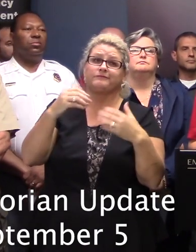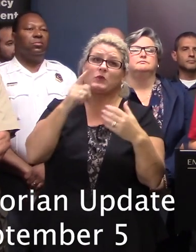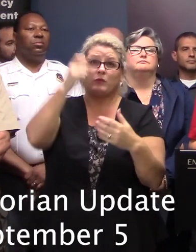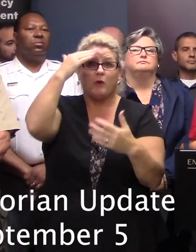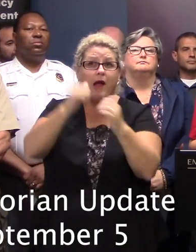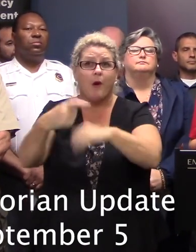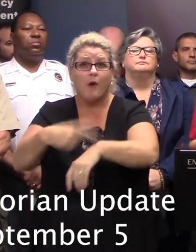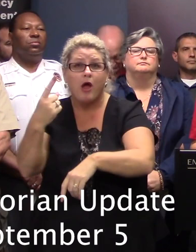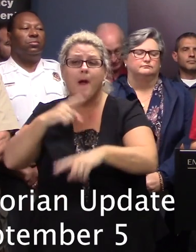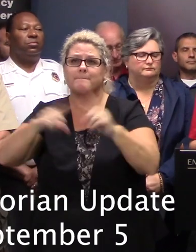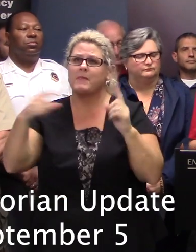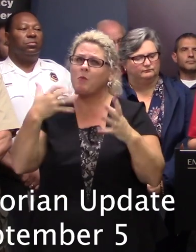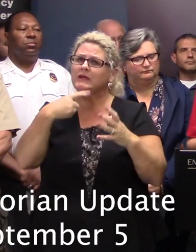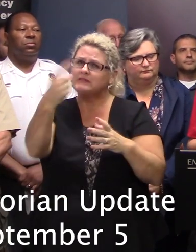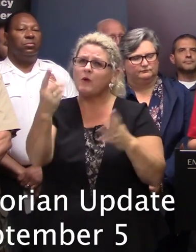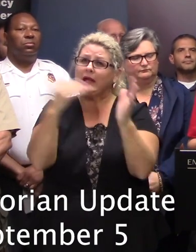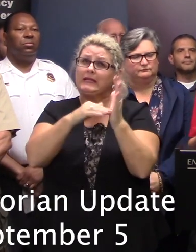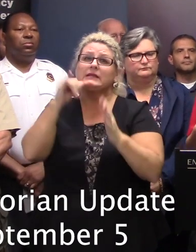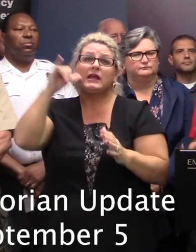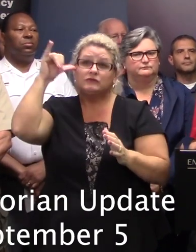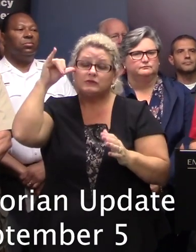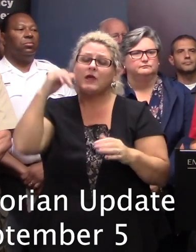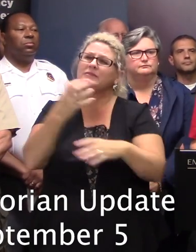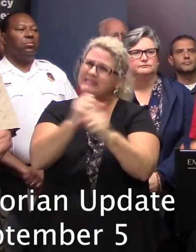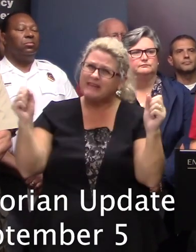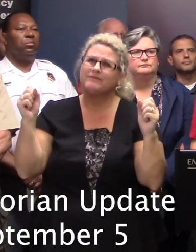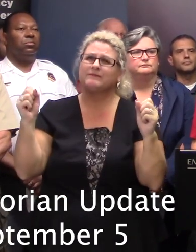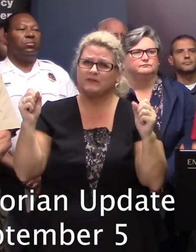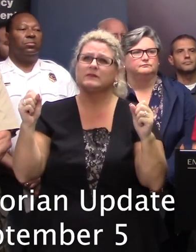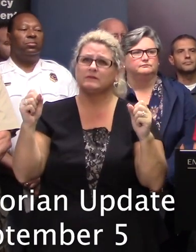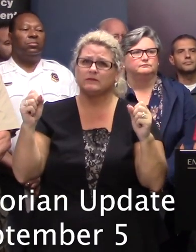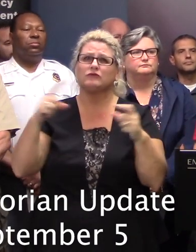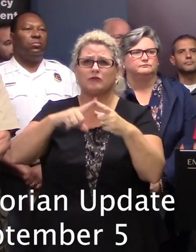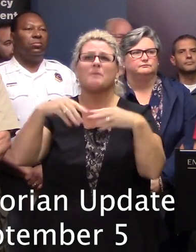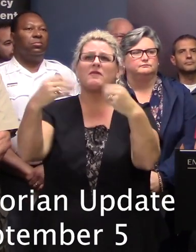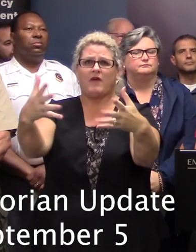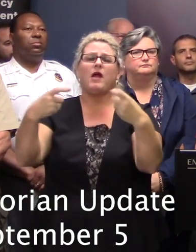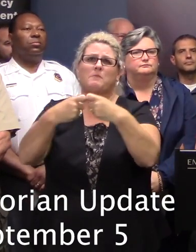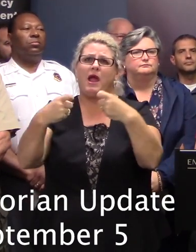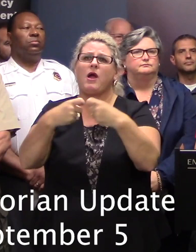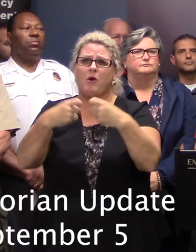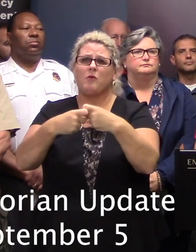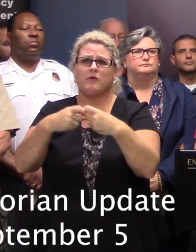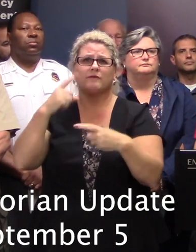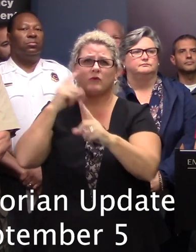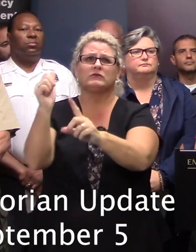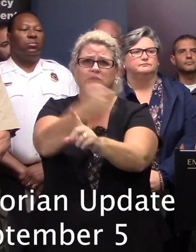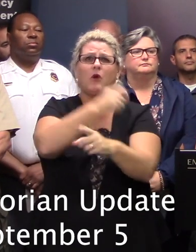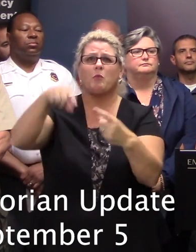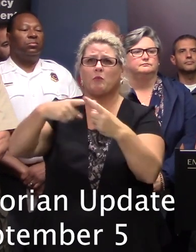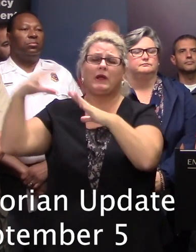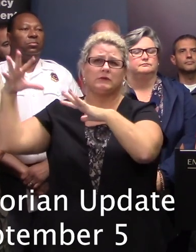I wanted to emphasize what was mentioned yesterday about being safe in trying to provide power to yourself when the power